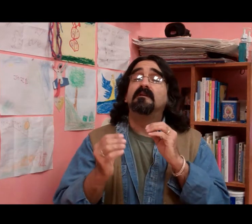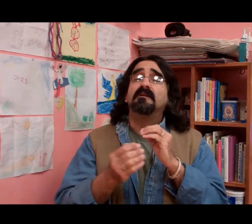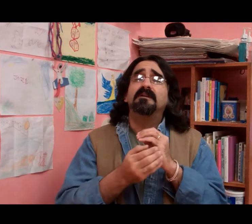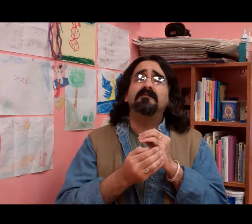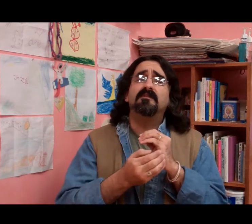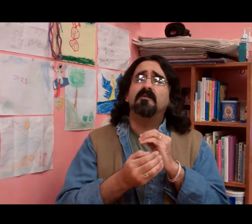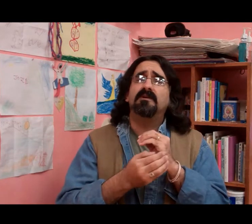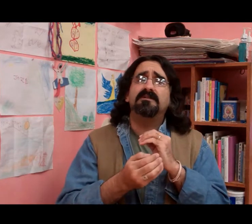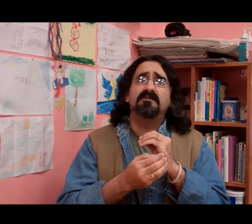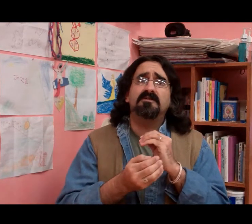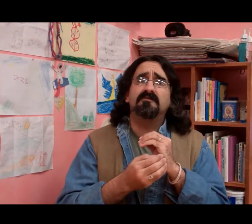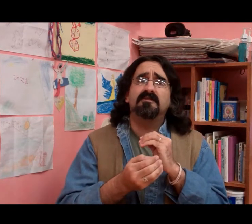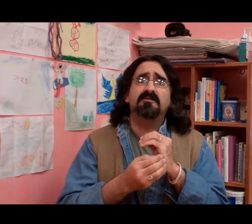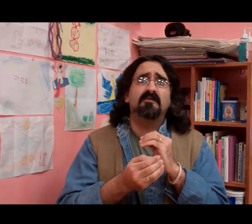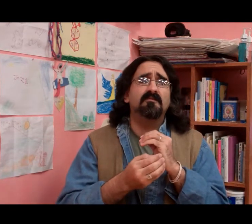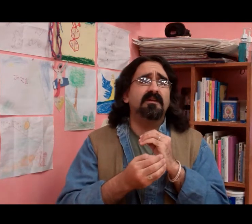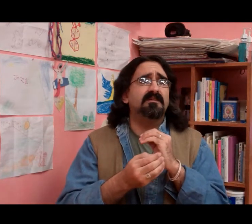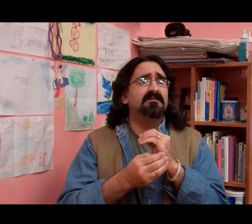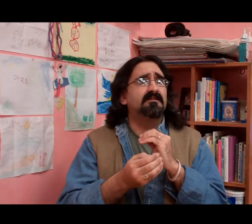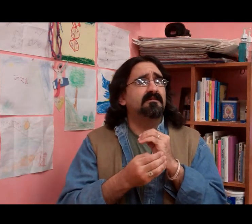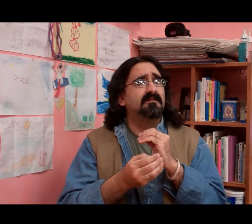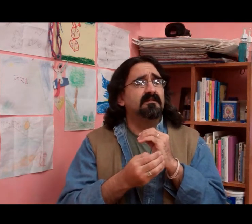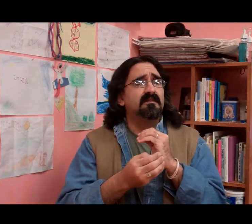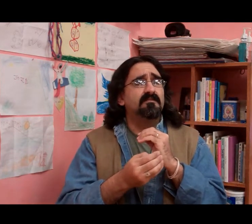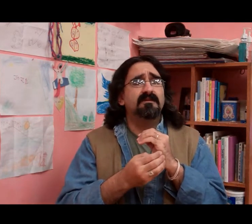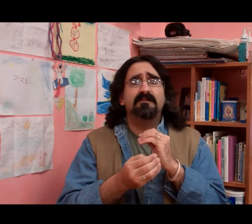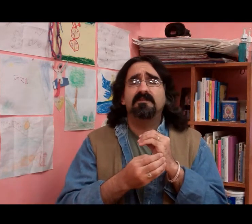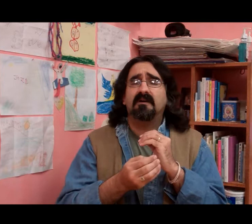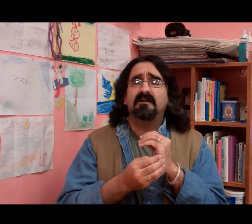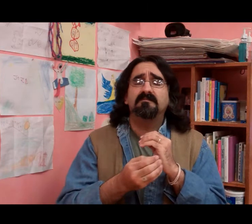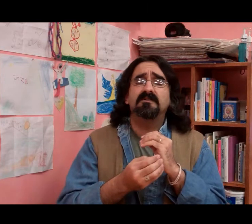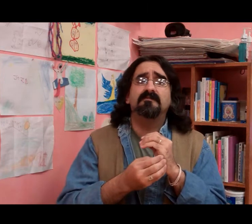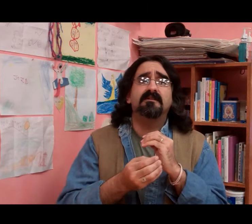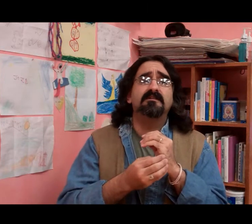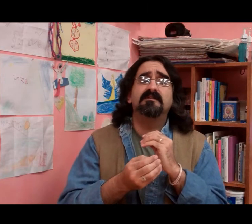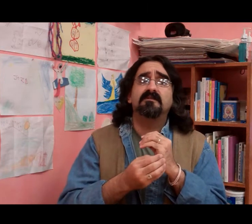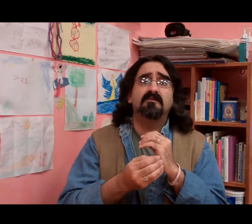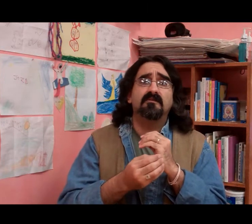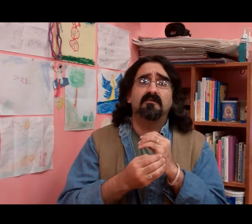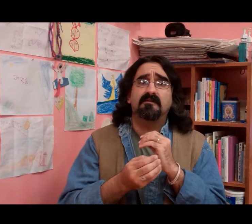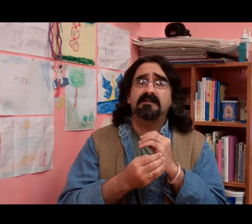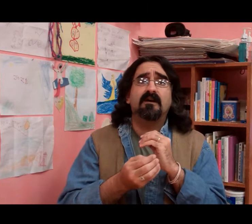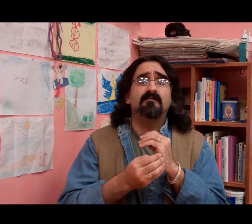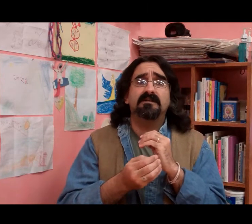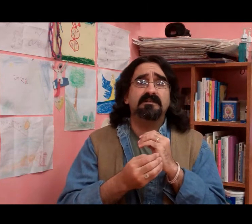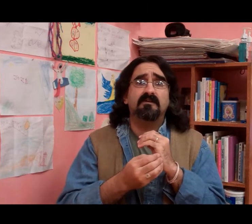Even though my search for a soulmate has perhaps caused me to feel insecure or doubt myself,